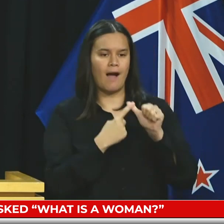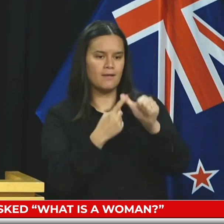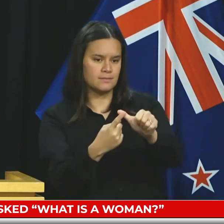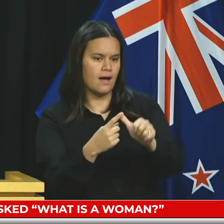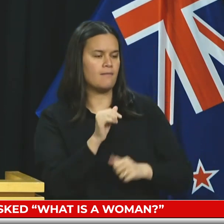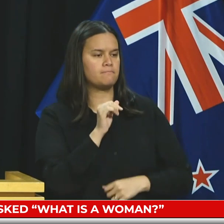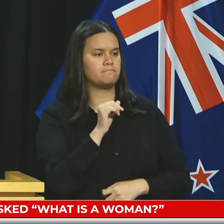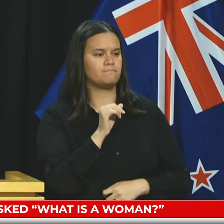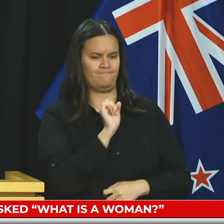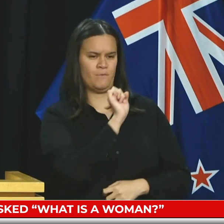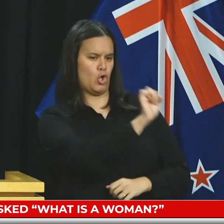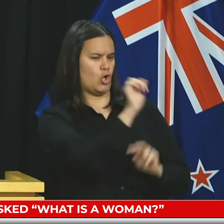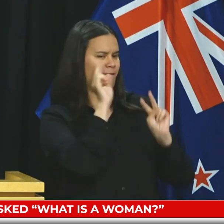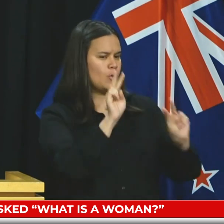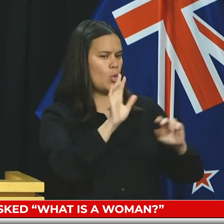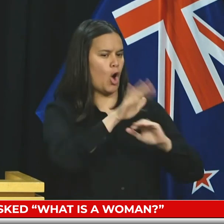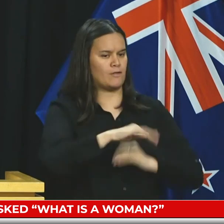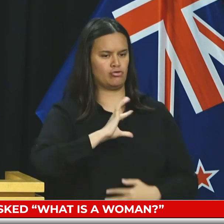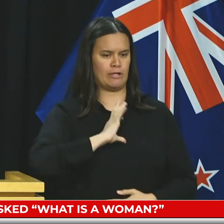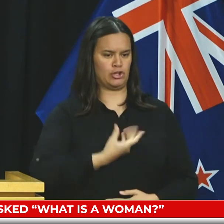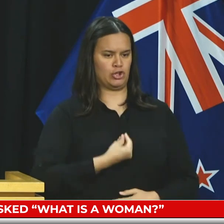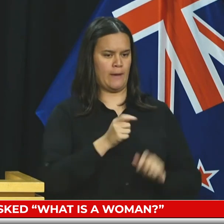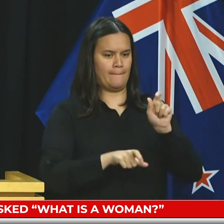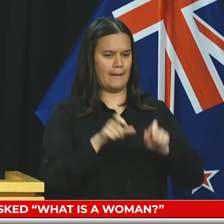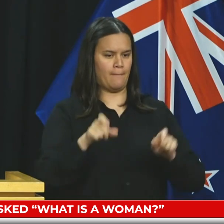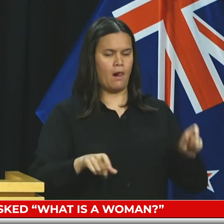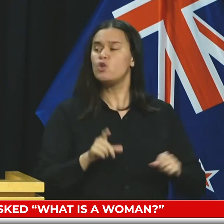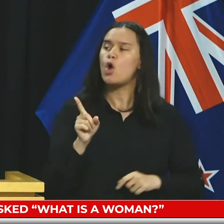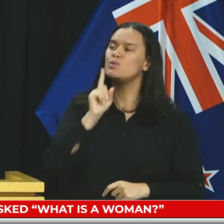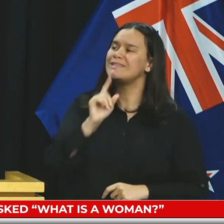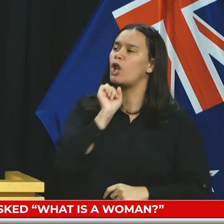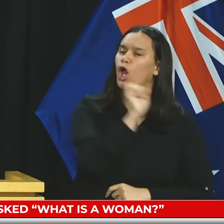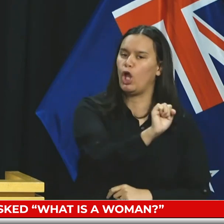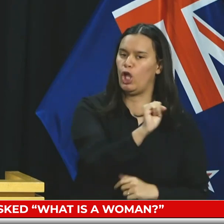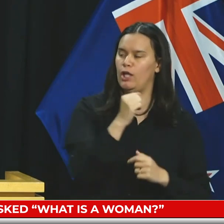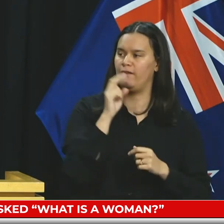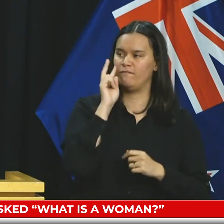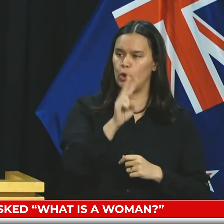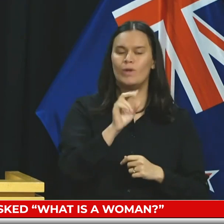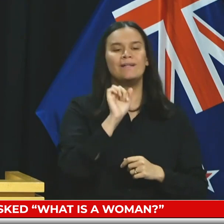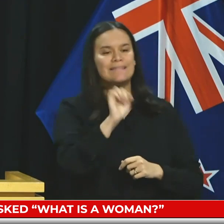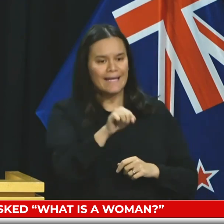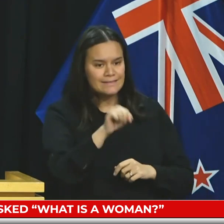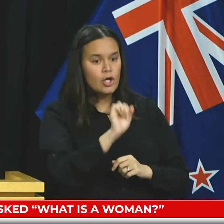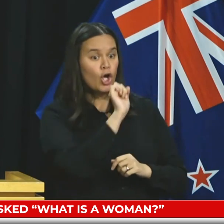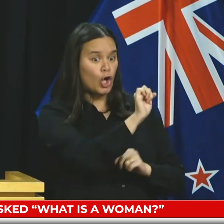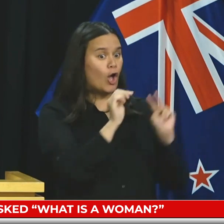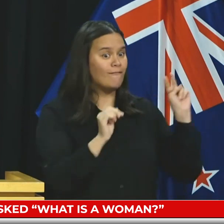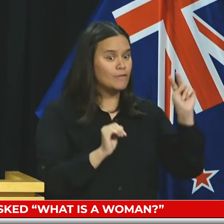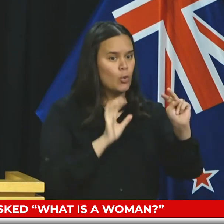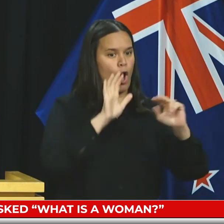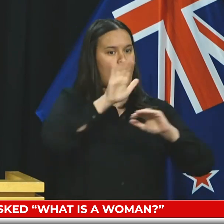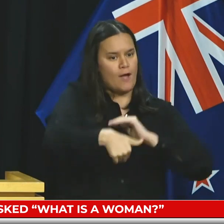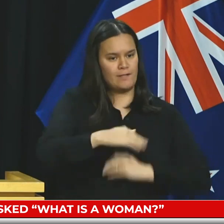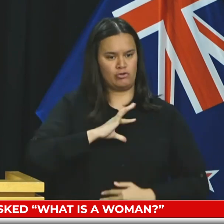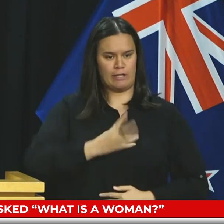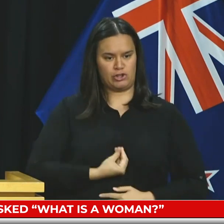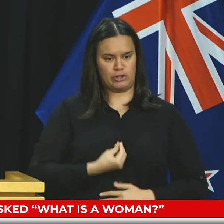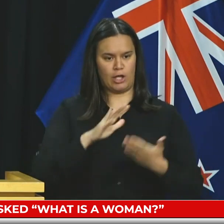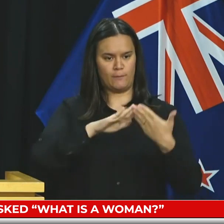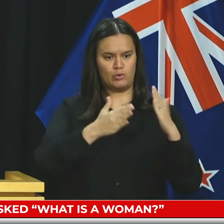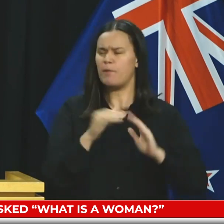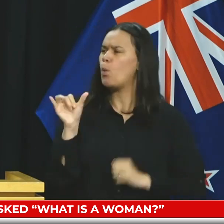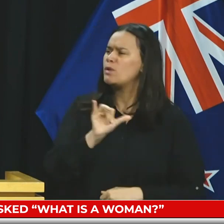trans, the transgender community. Some of the sentiment. Her views. some of the sentiment that she's expressed towards the transgender community is